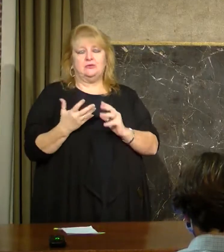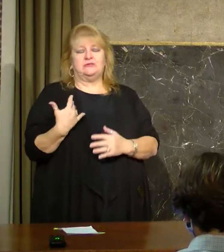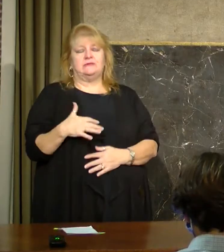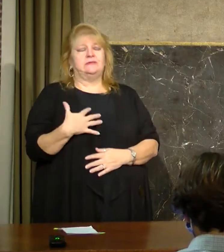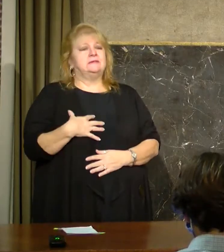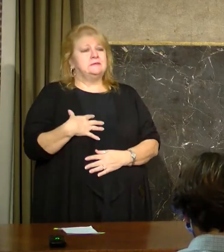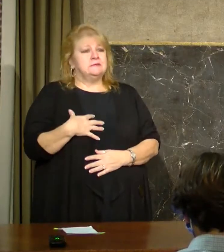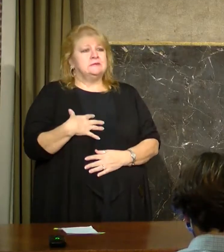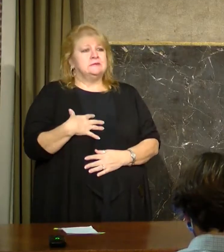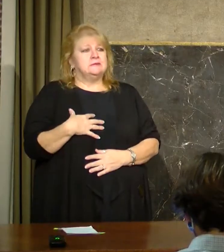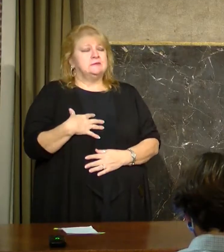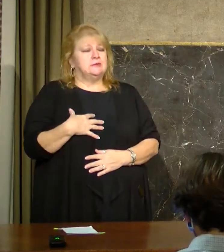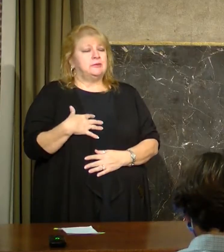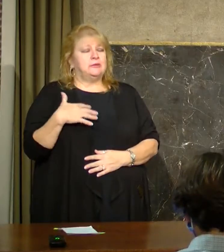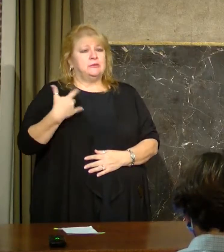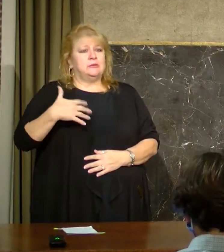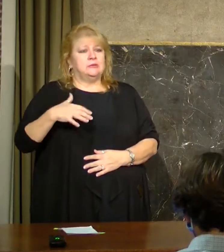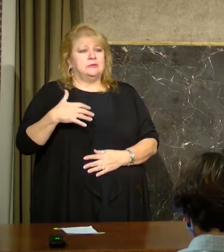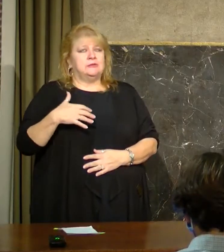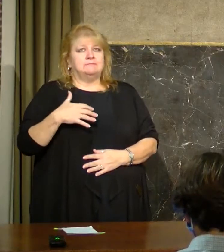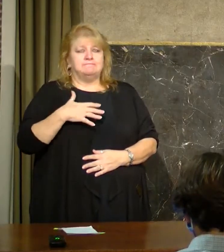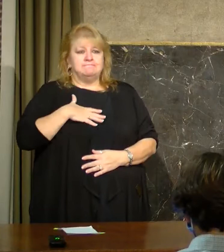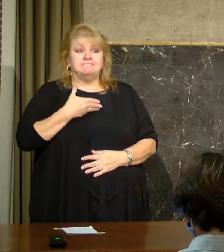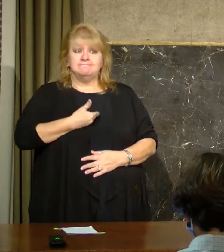to say the least.